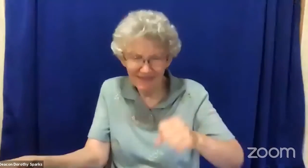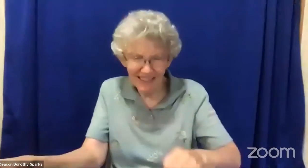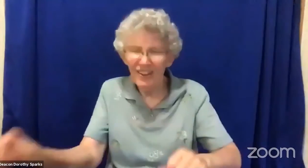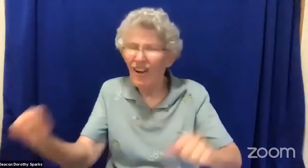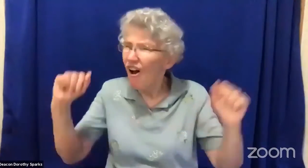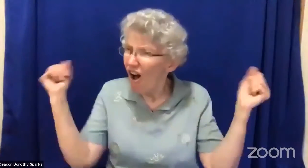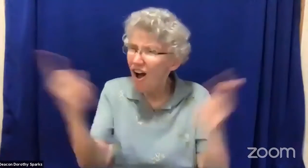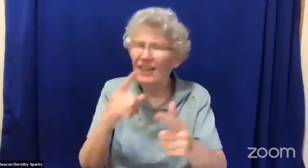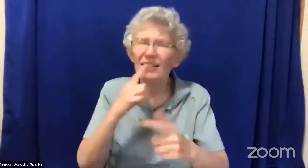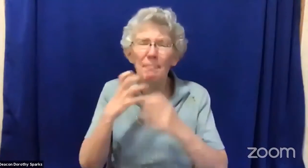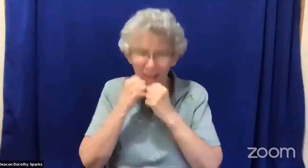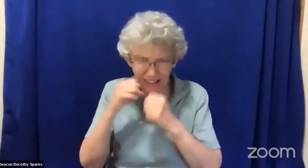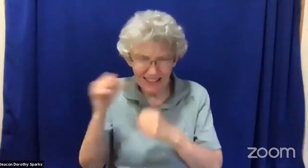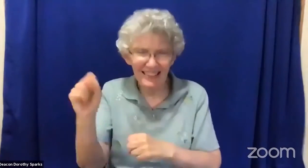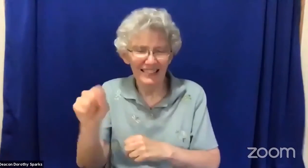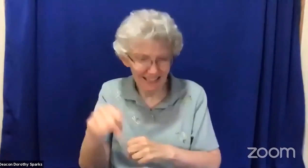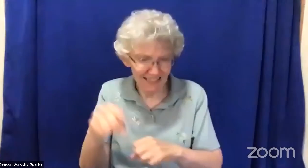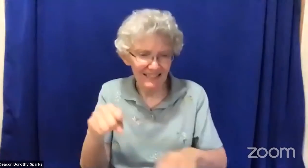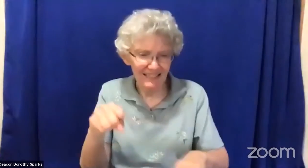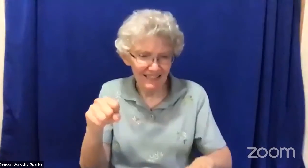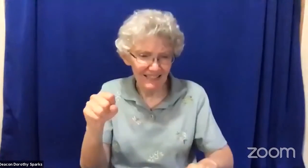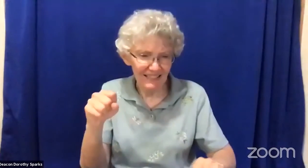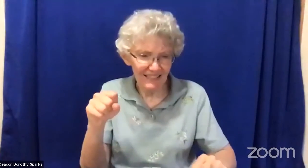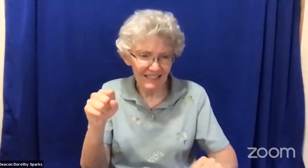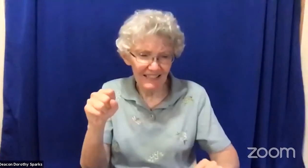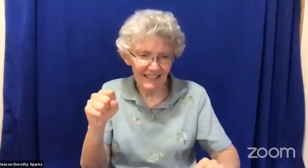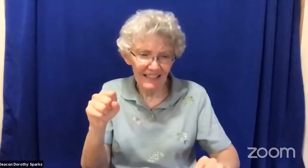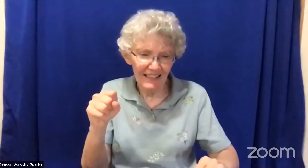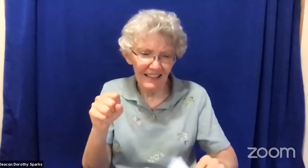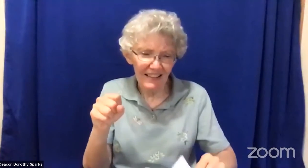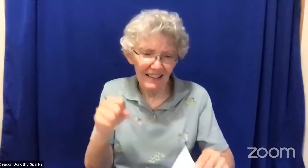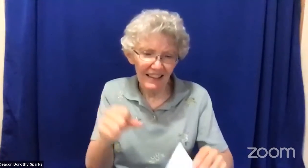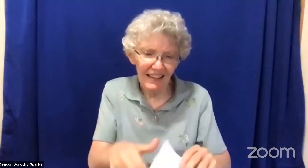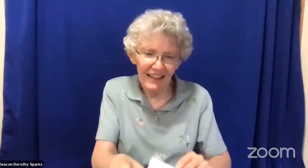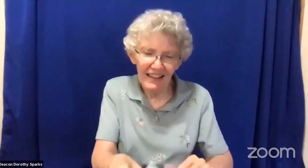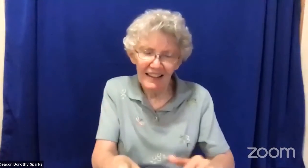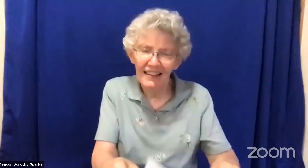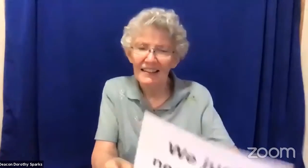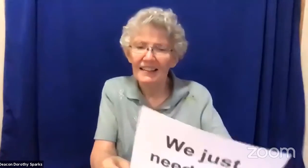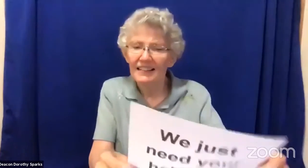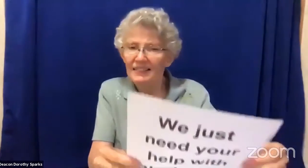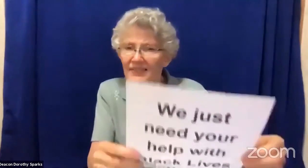We know all lives matter. We